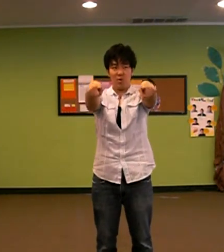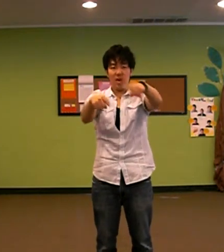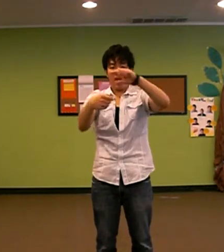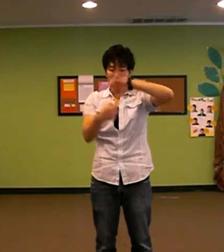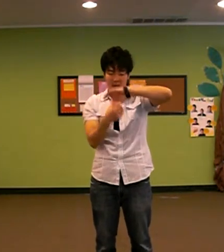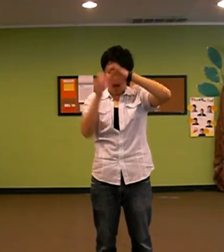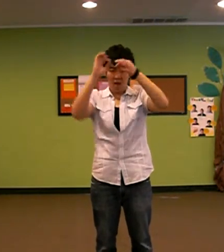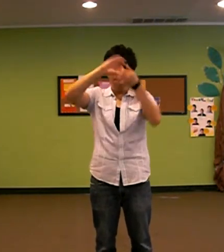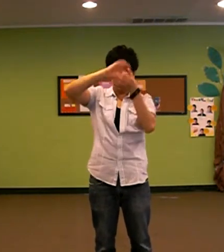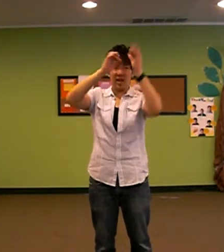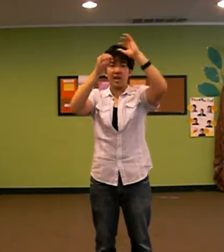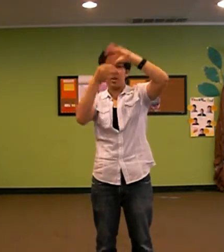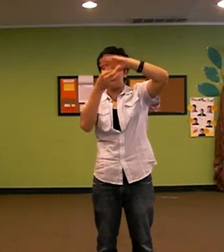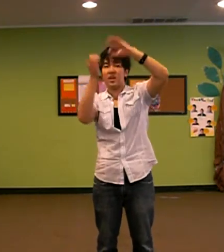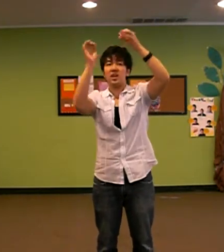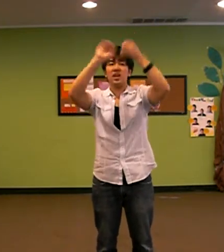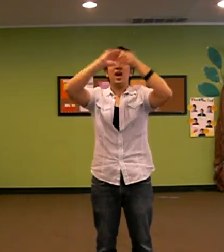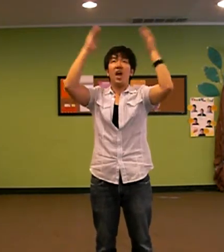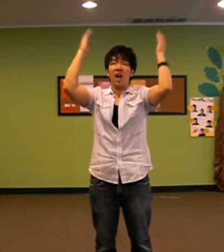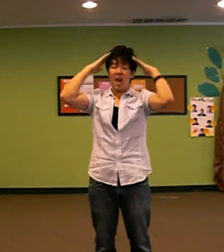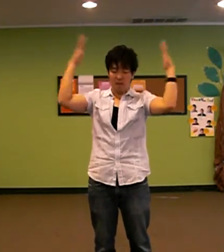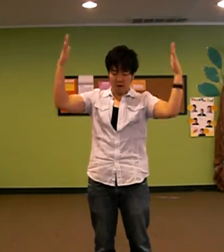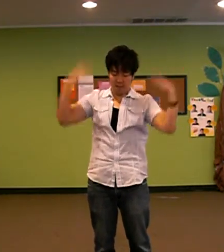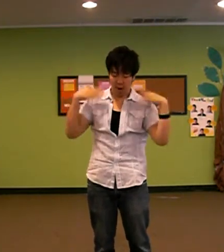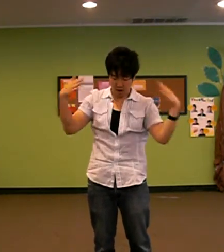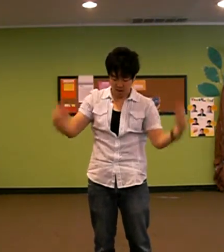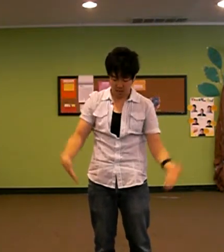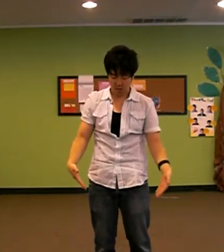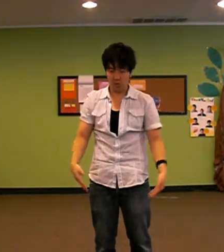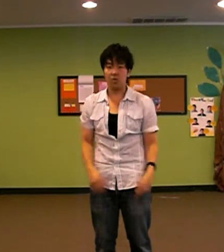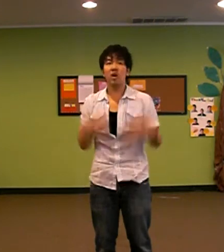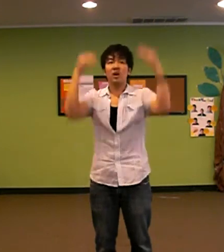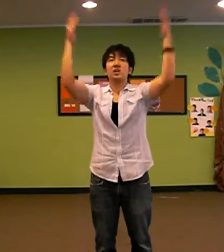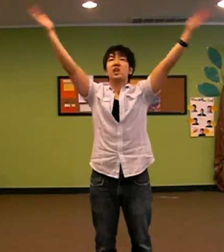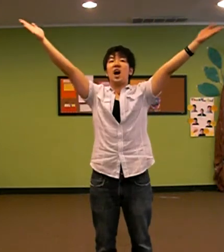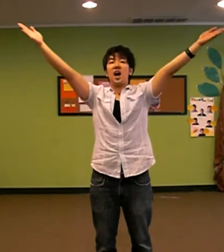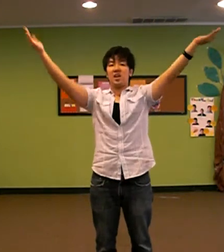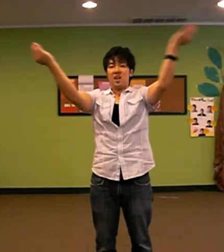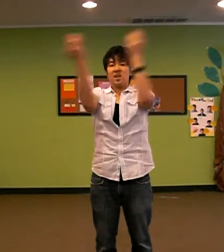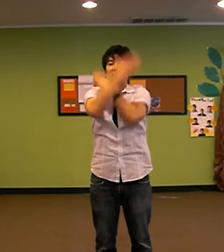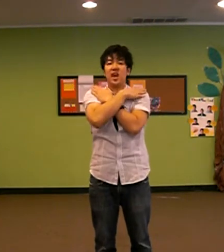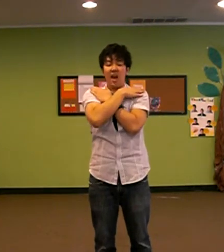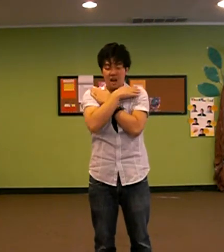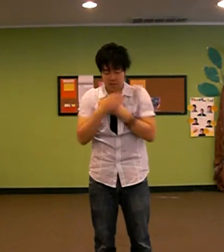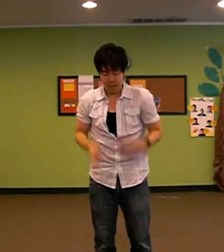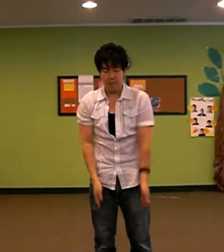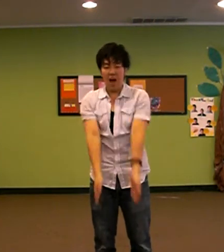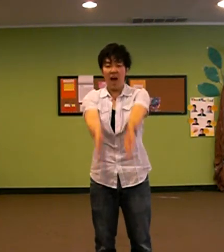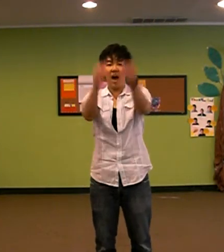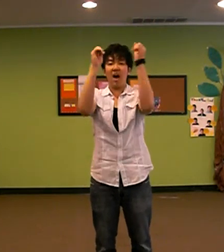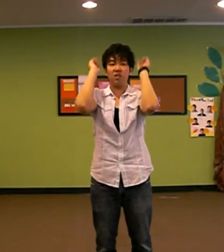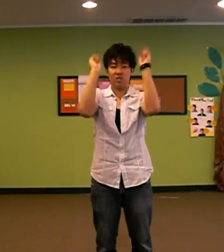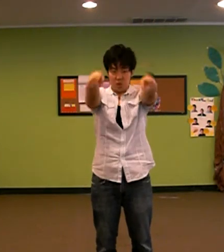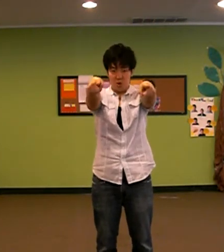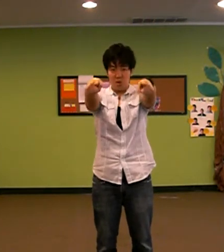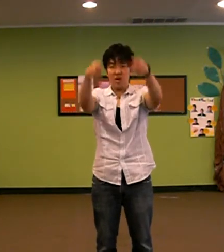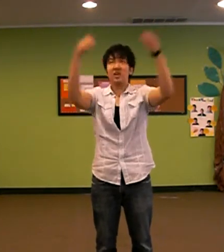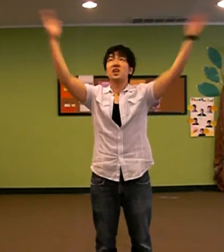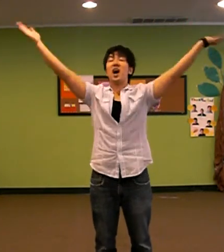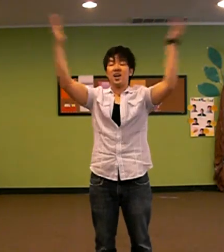Every little thing, every part of me, God cares about you, God